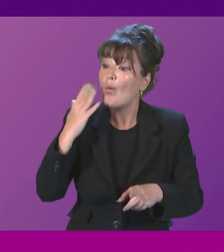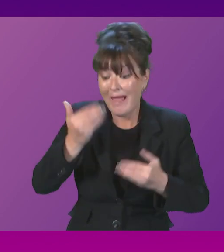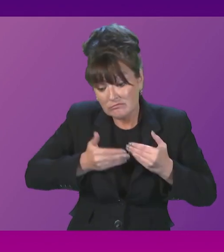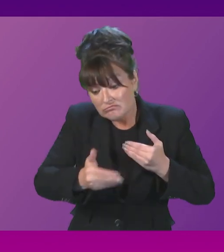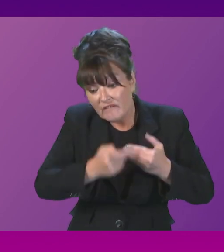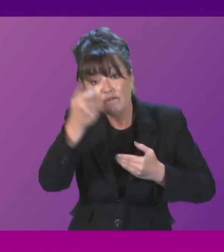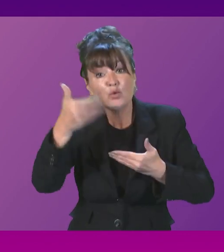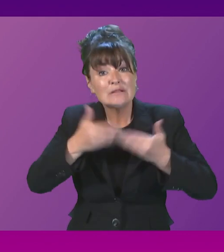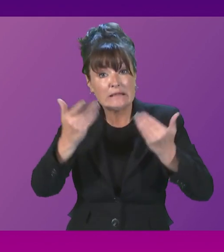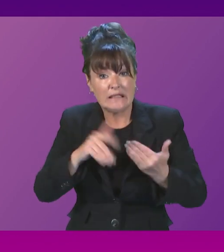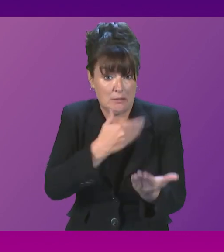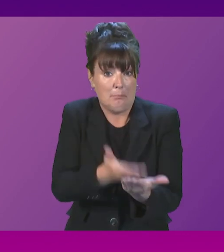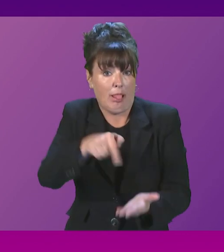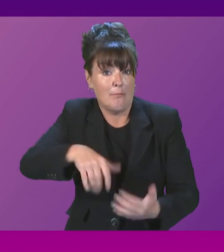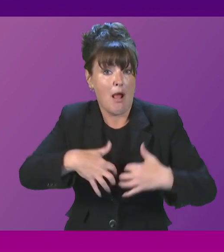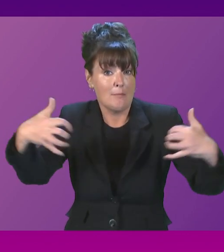coming days.